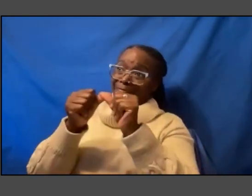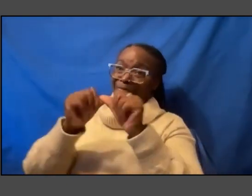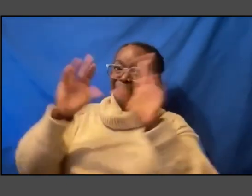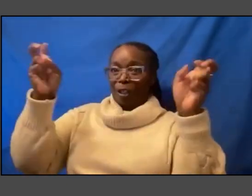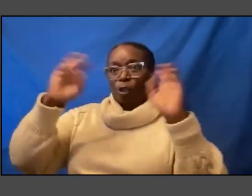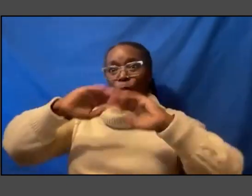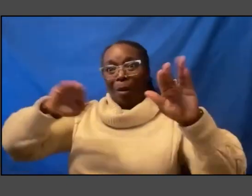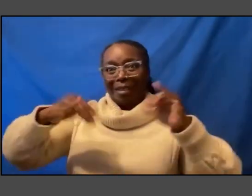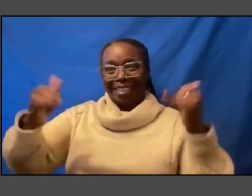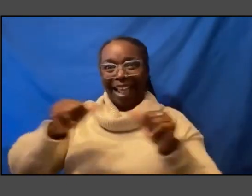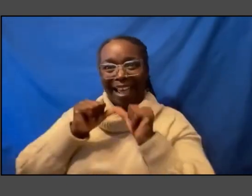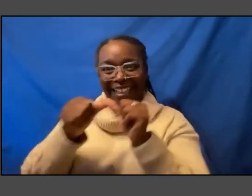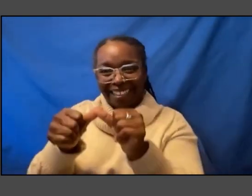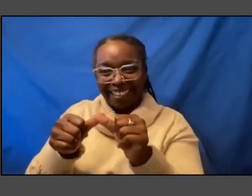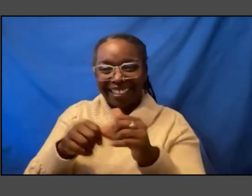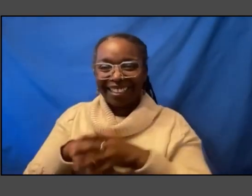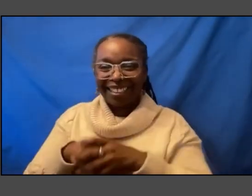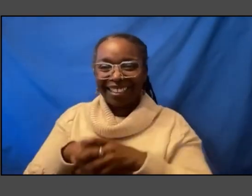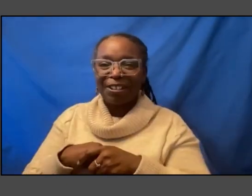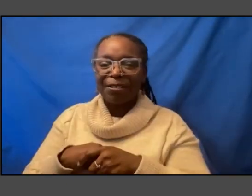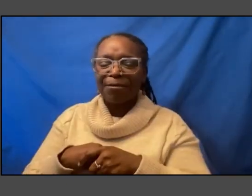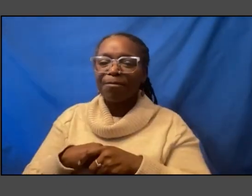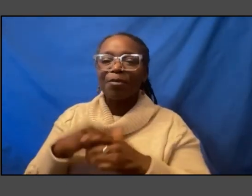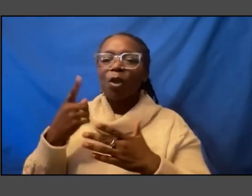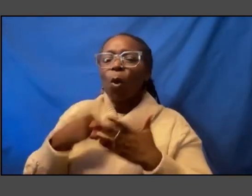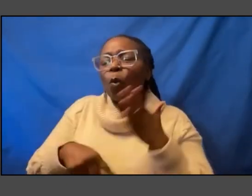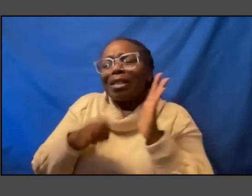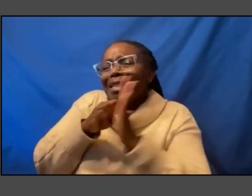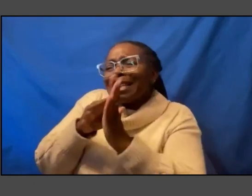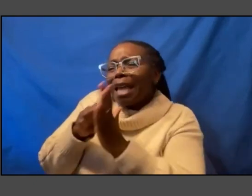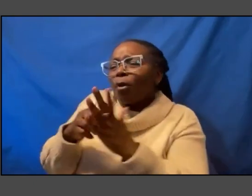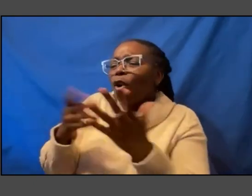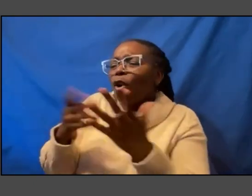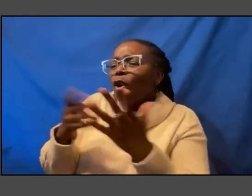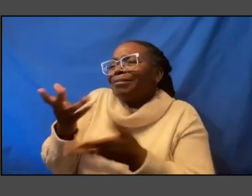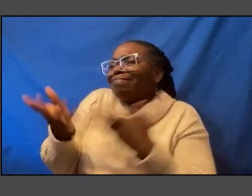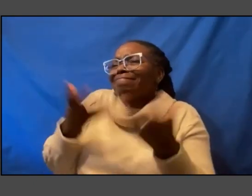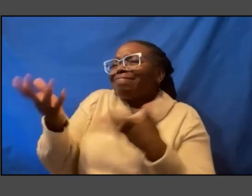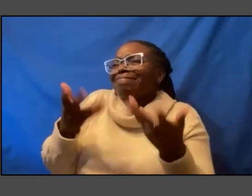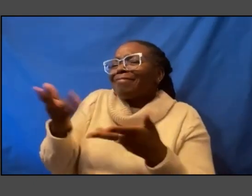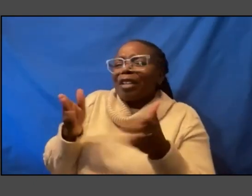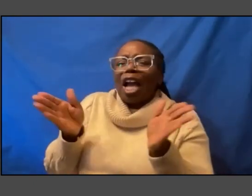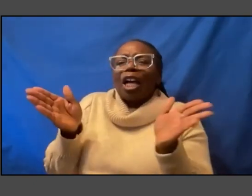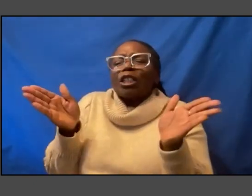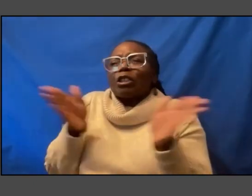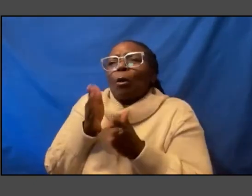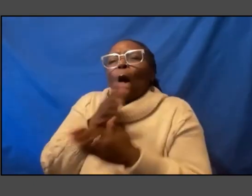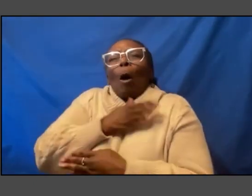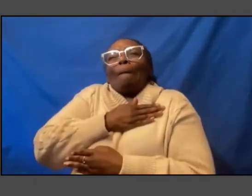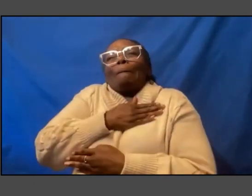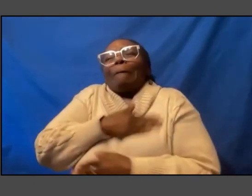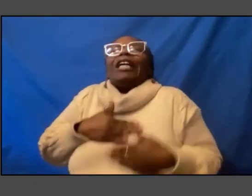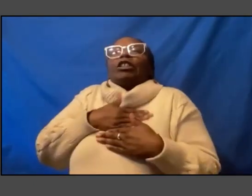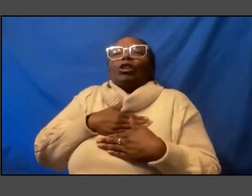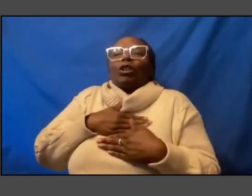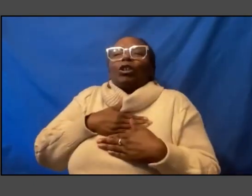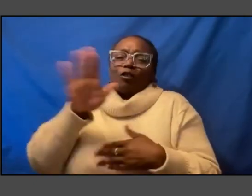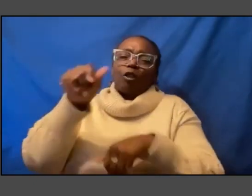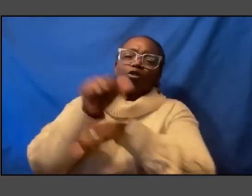what would be an example of just a small pleasure of doing your job something you get to see somewhere